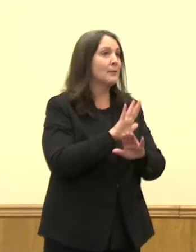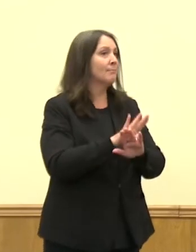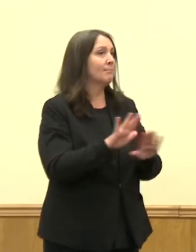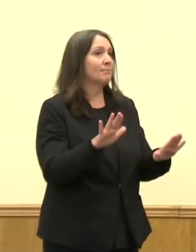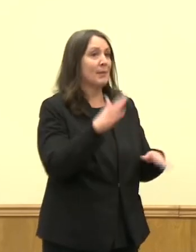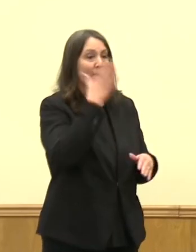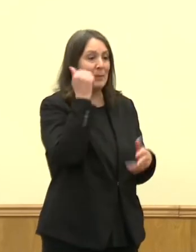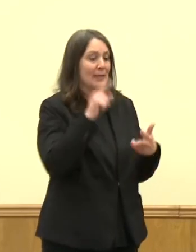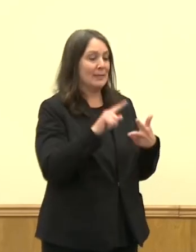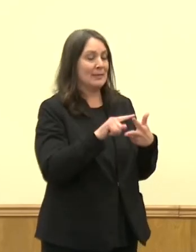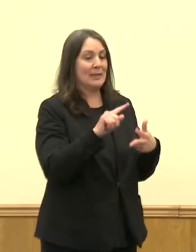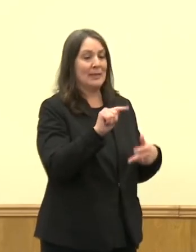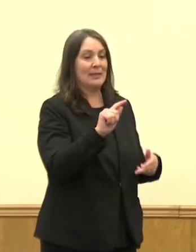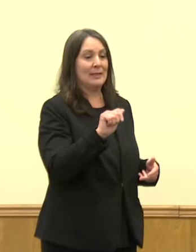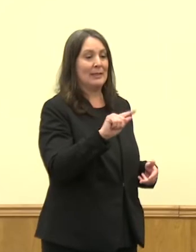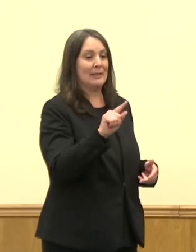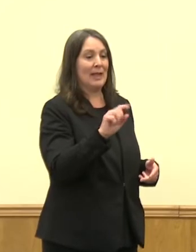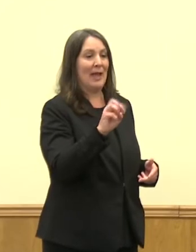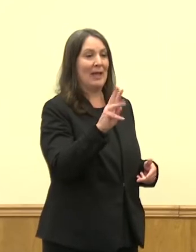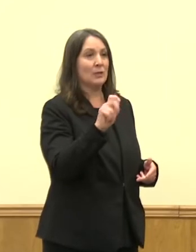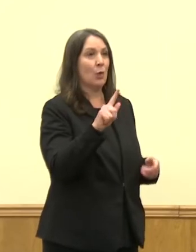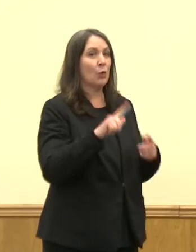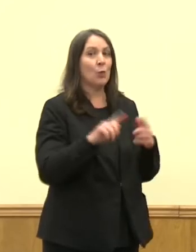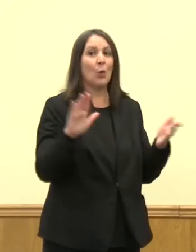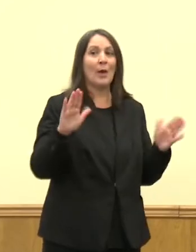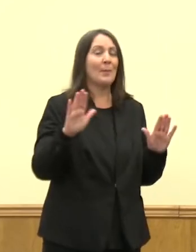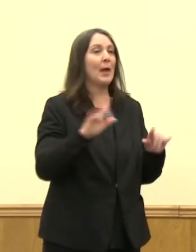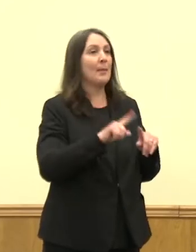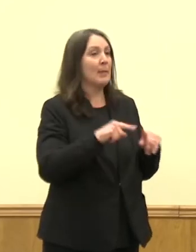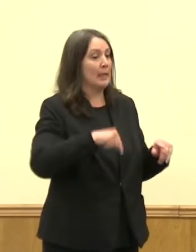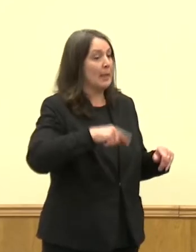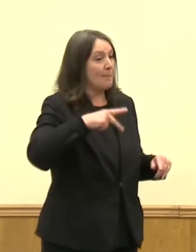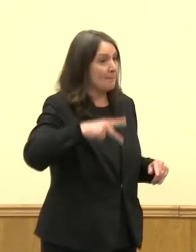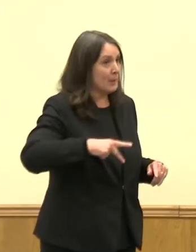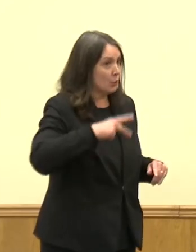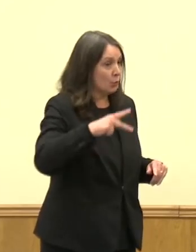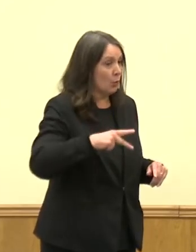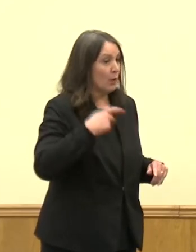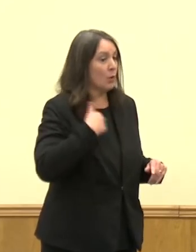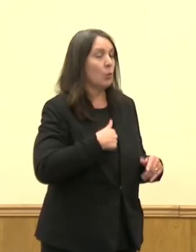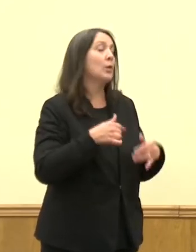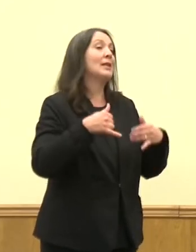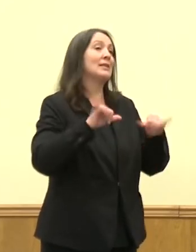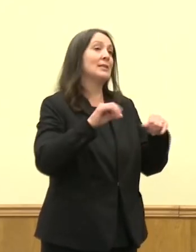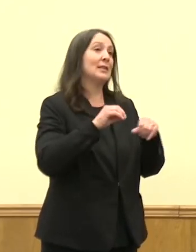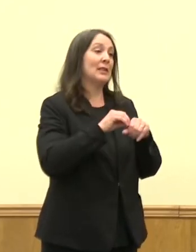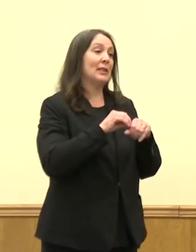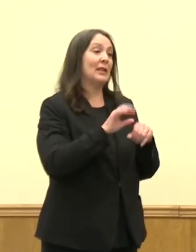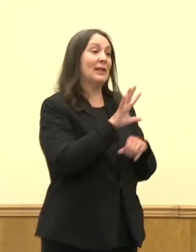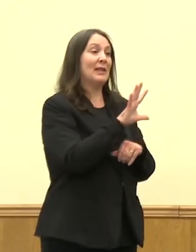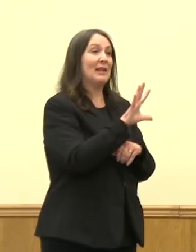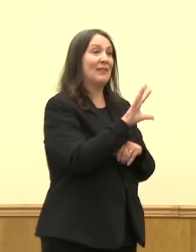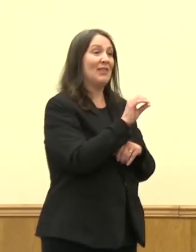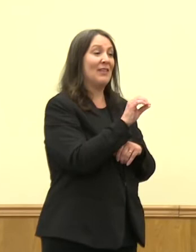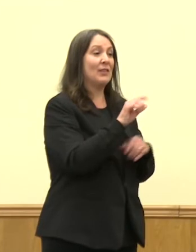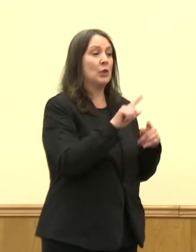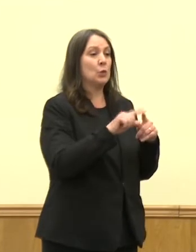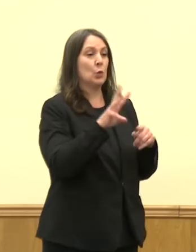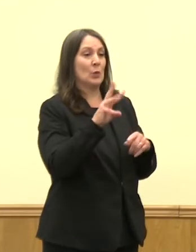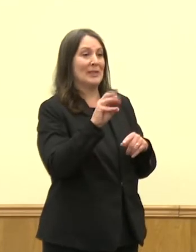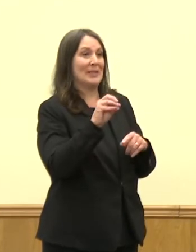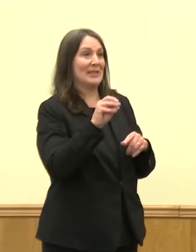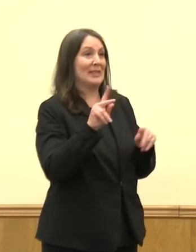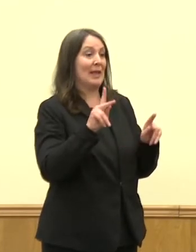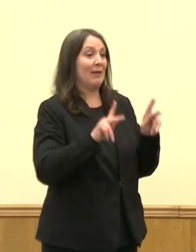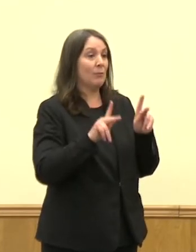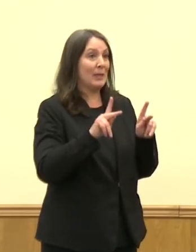Tazewell and trying to make comparisons. But I know for Peoria, we are still in the upper 50s and 60s regarding the number of